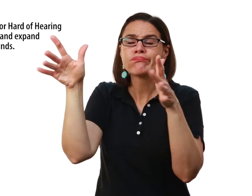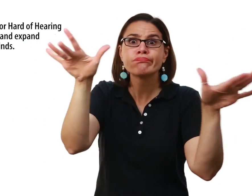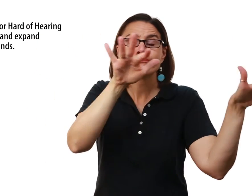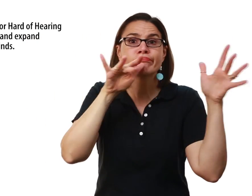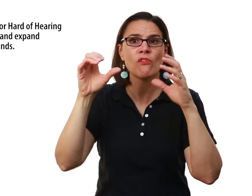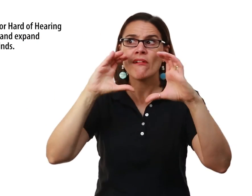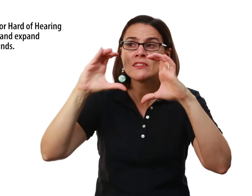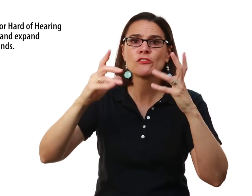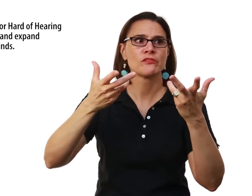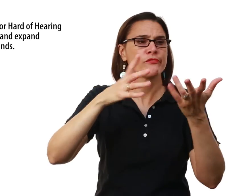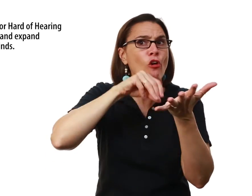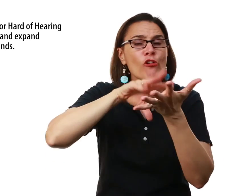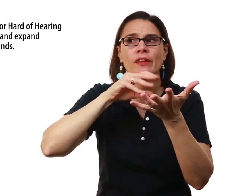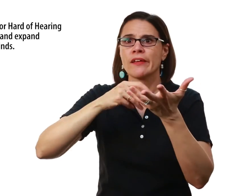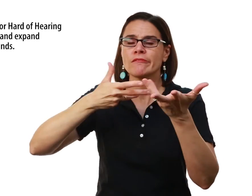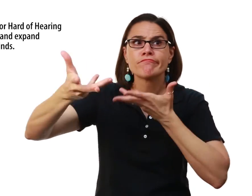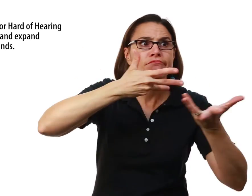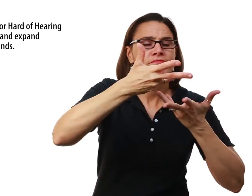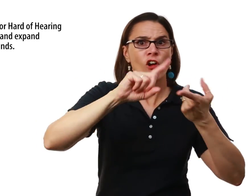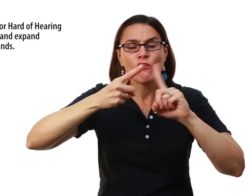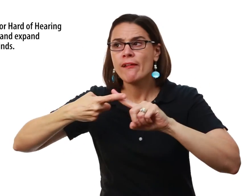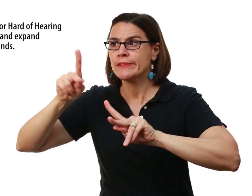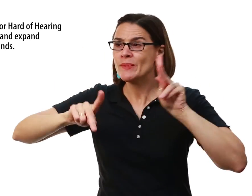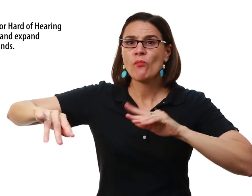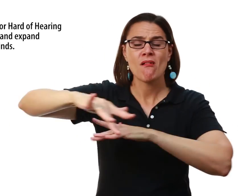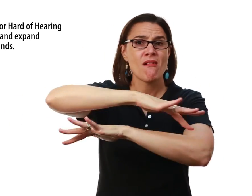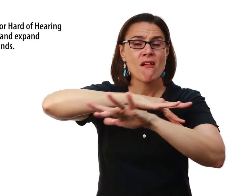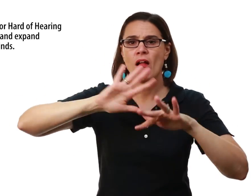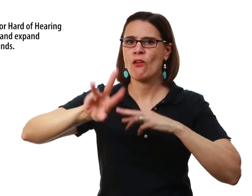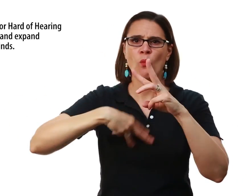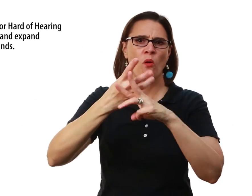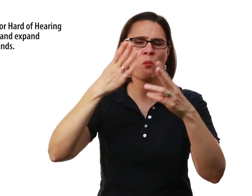have to learn and communicate And interact with friends and different people Their world is going to grow